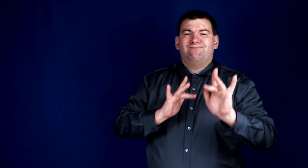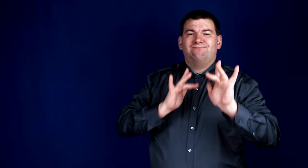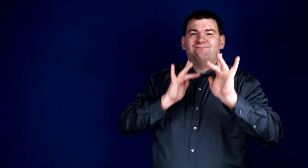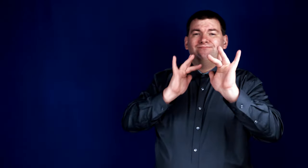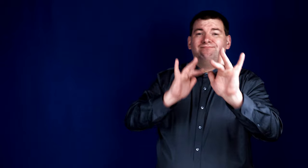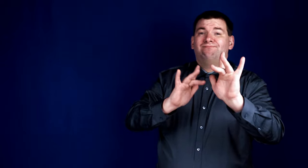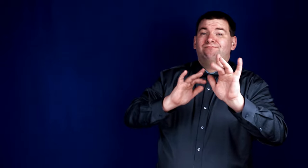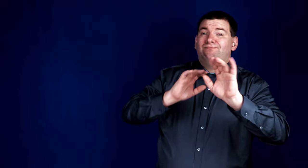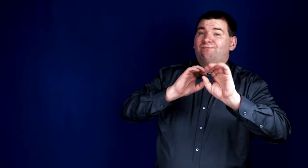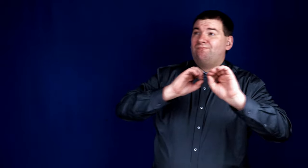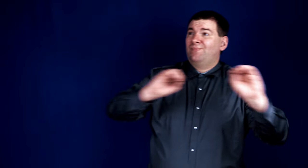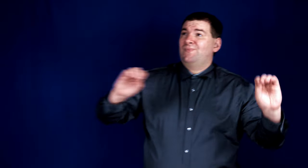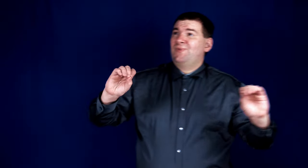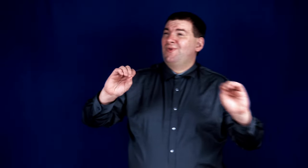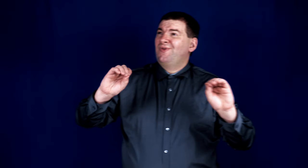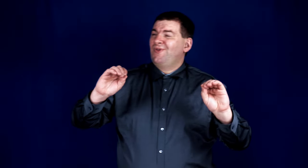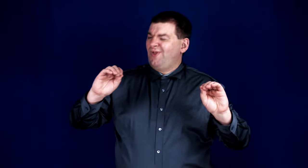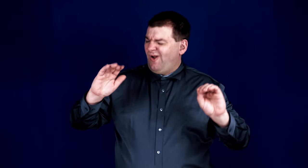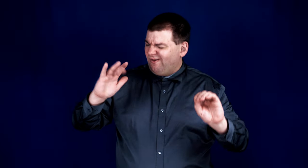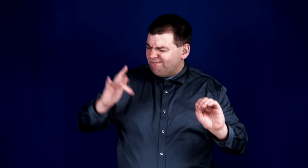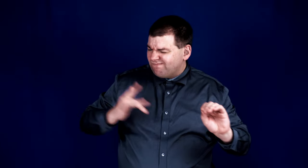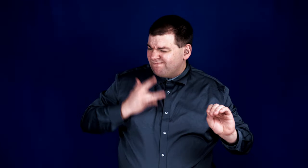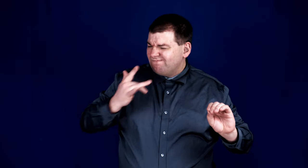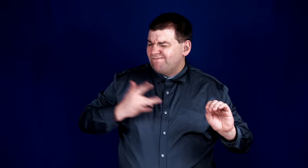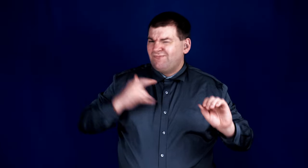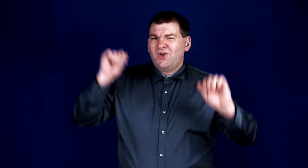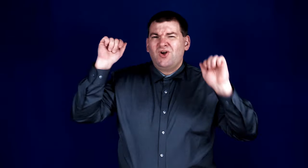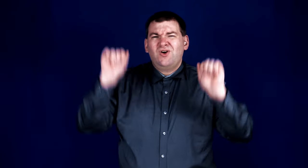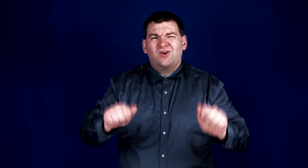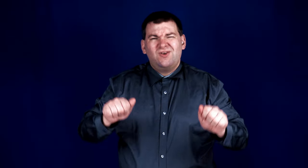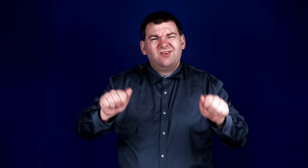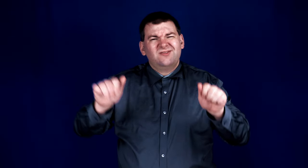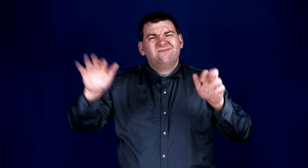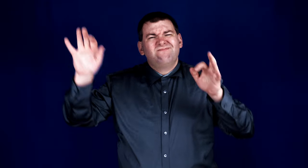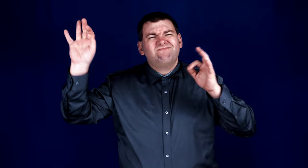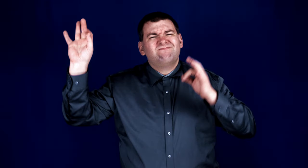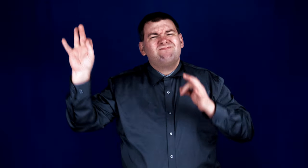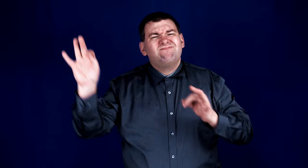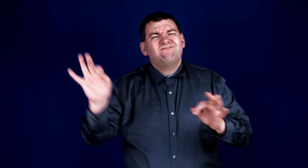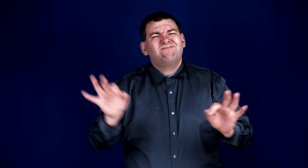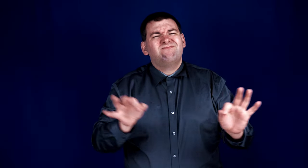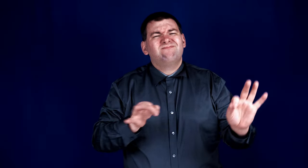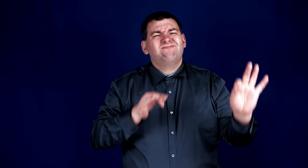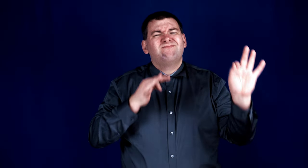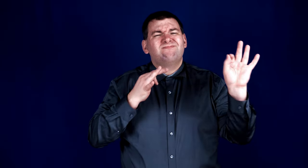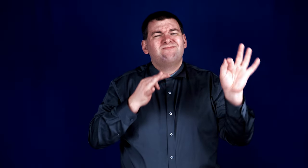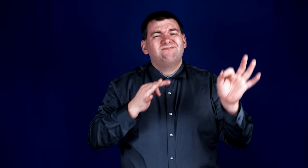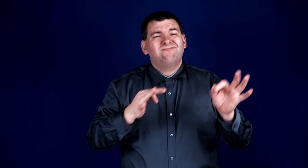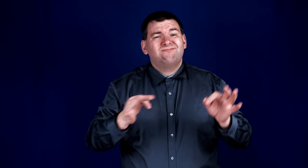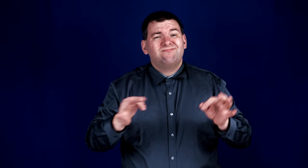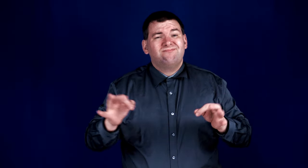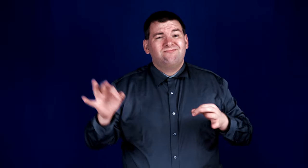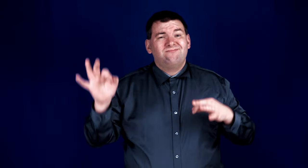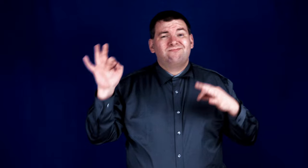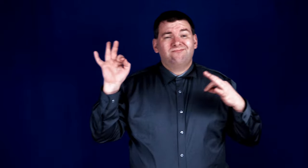no song can describe.